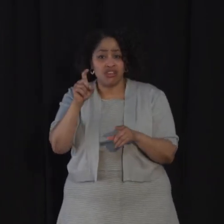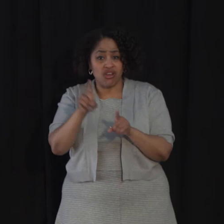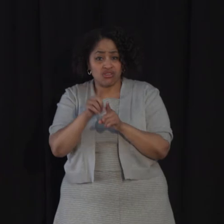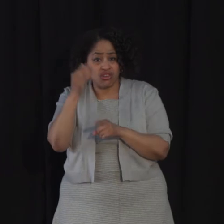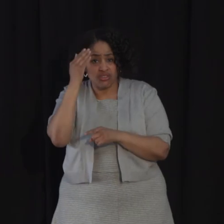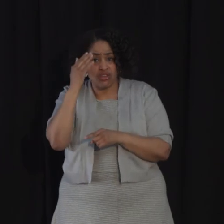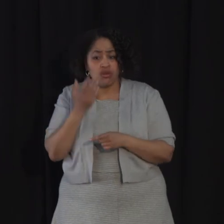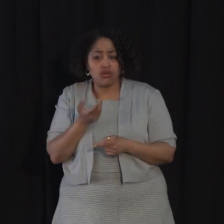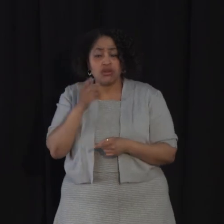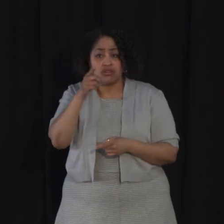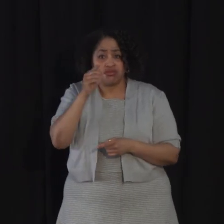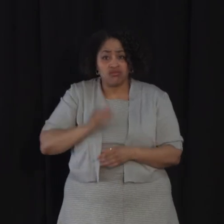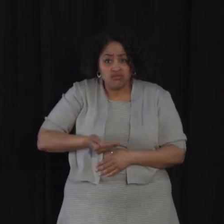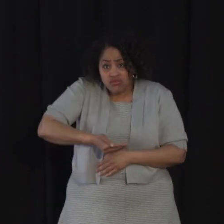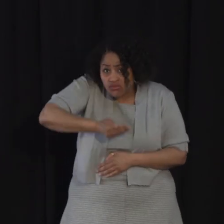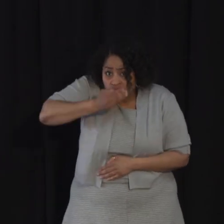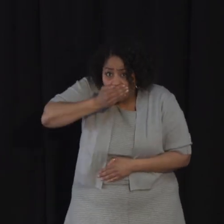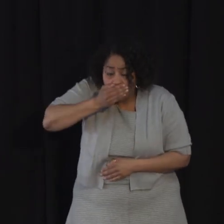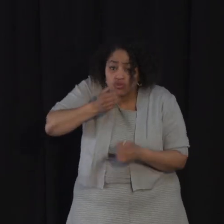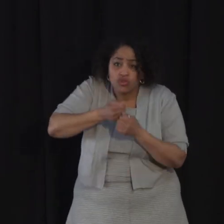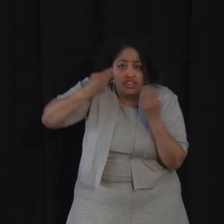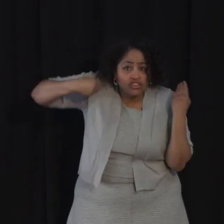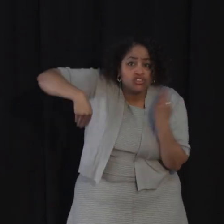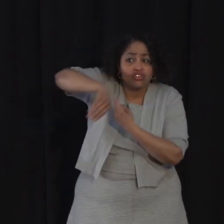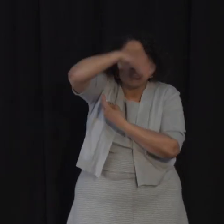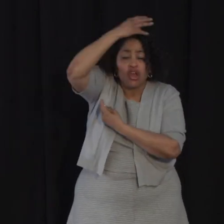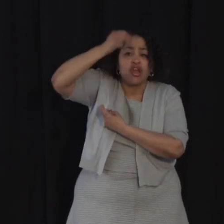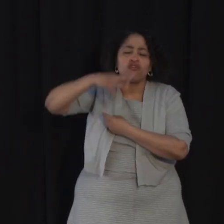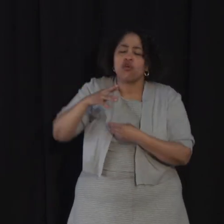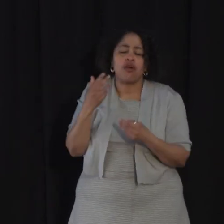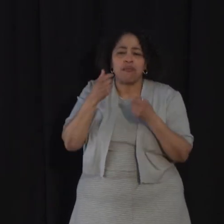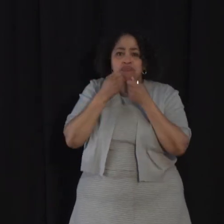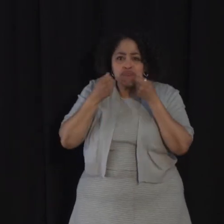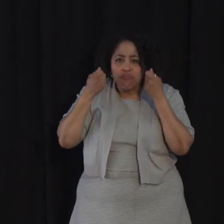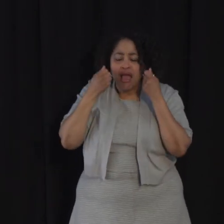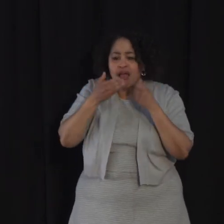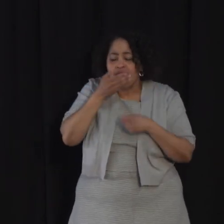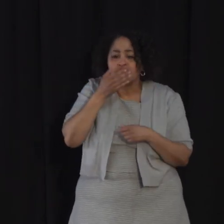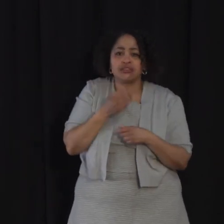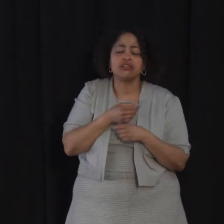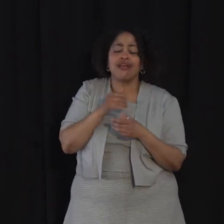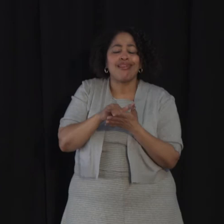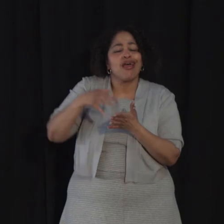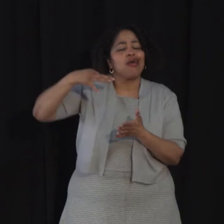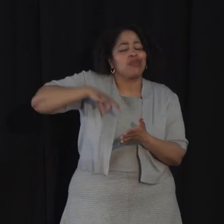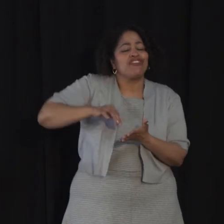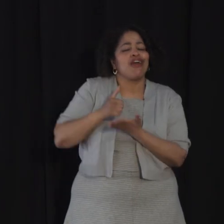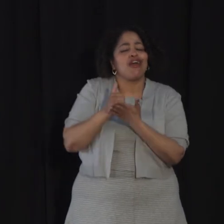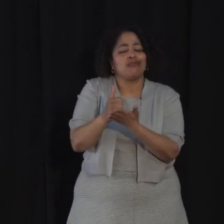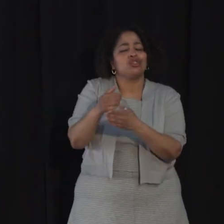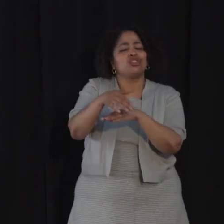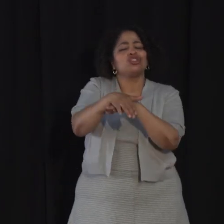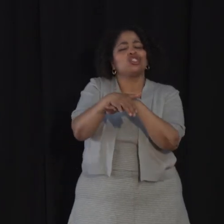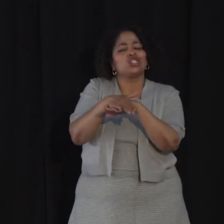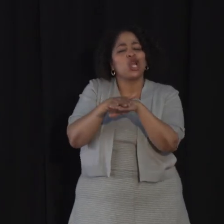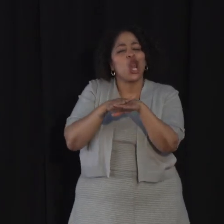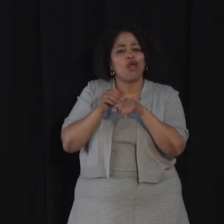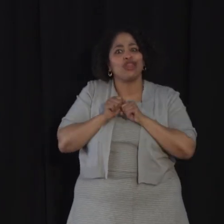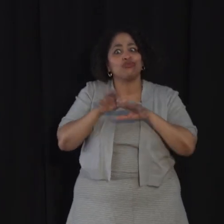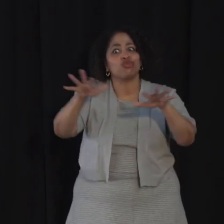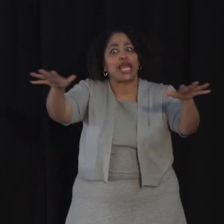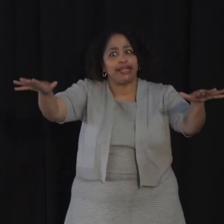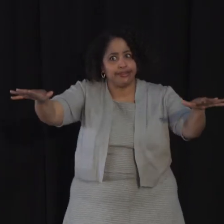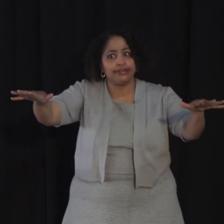that covering your nose and your mouth with a scarf or a homemade mask is beneficial in helping to slow the spread of this virus.